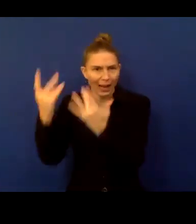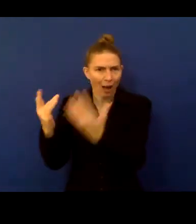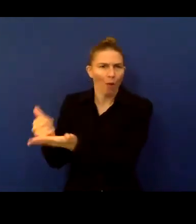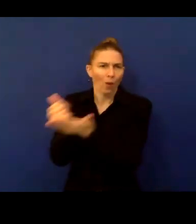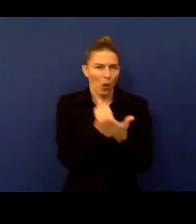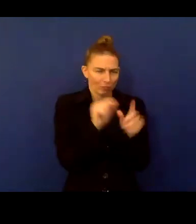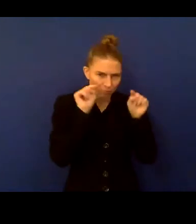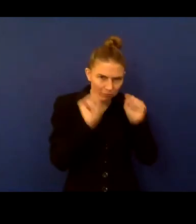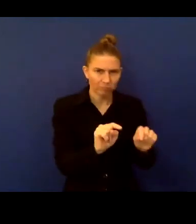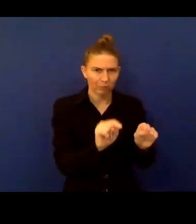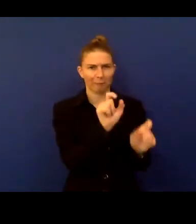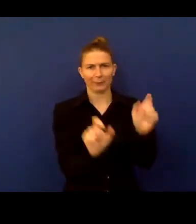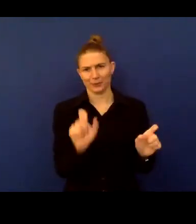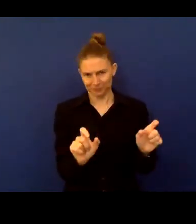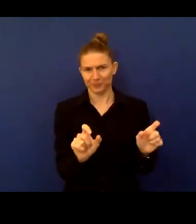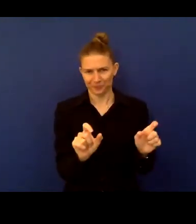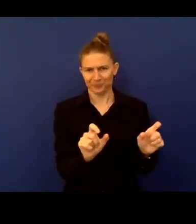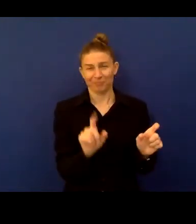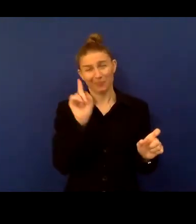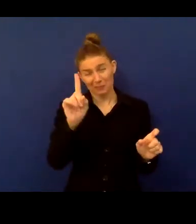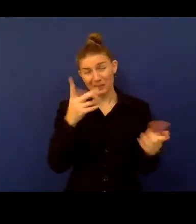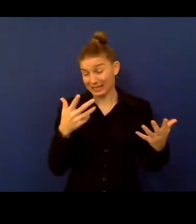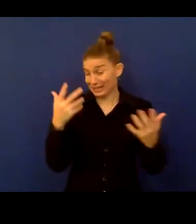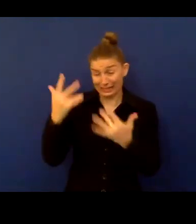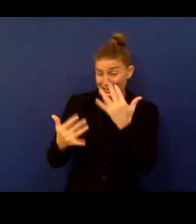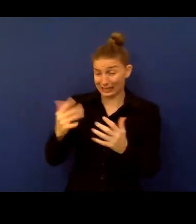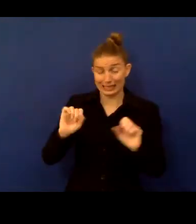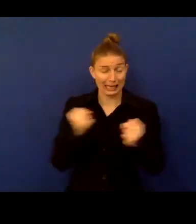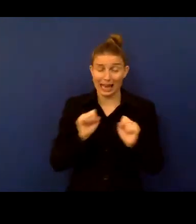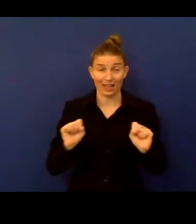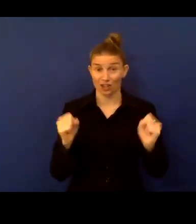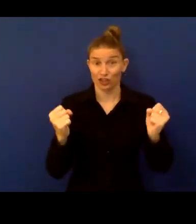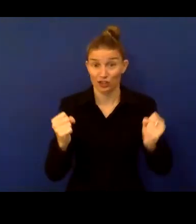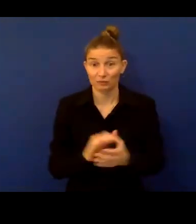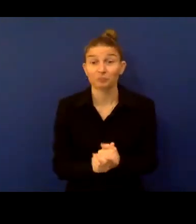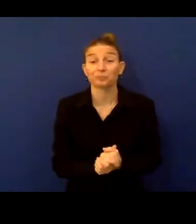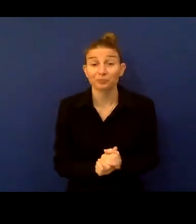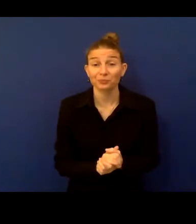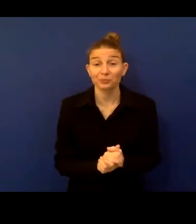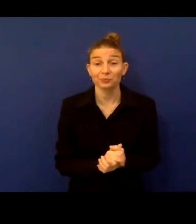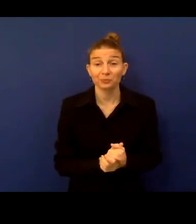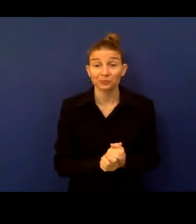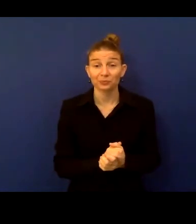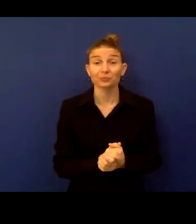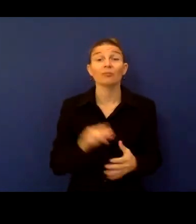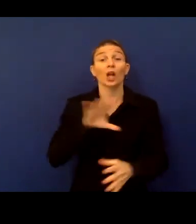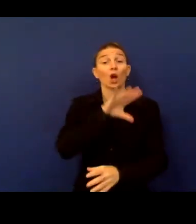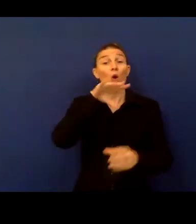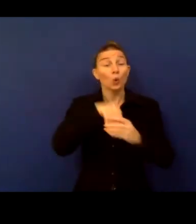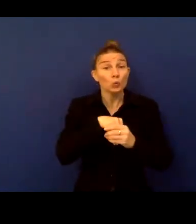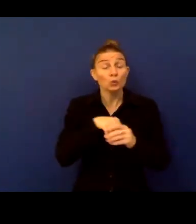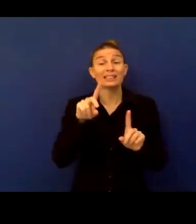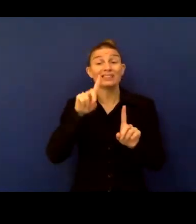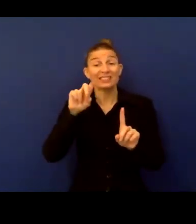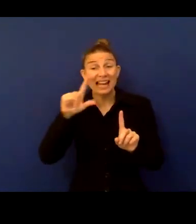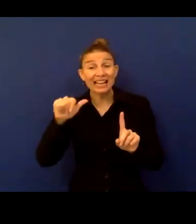it is difficult to take action. So the inclusive data charter, which I'm part of and which is part of the global